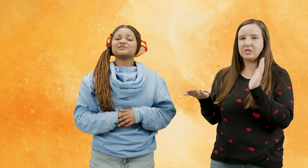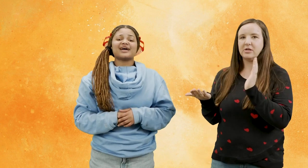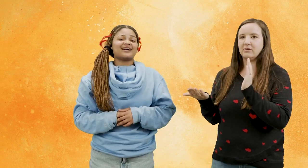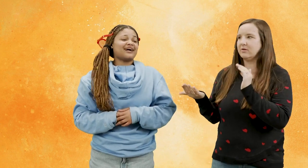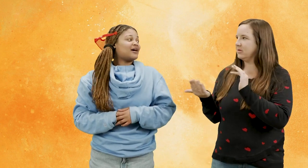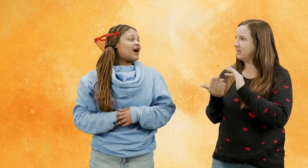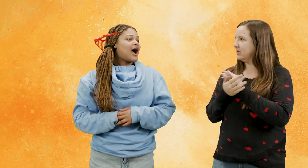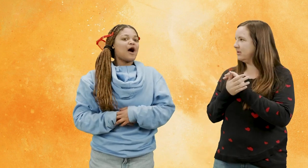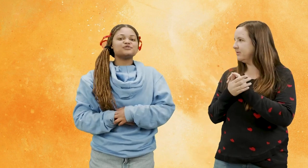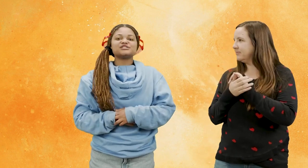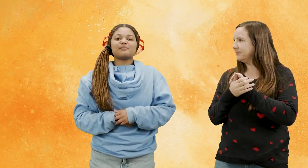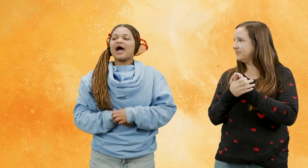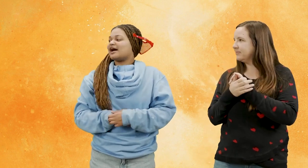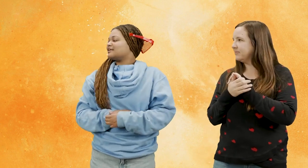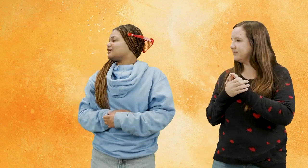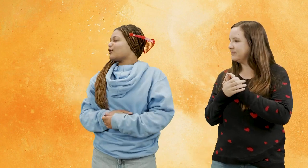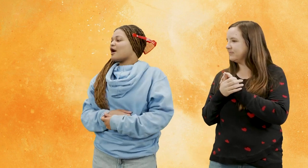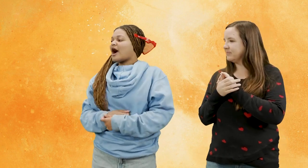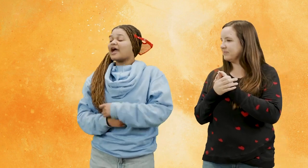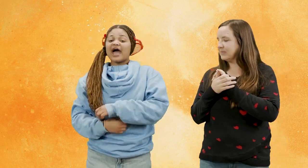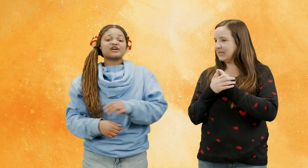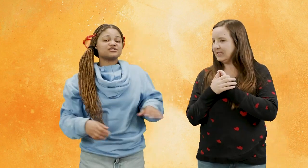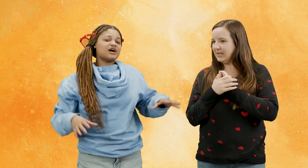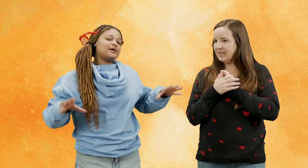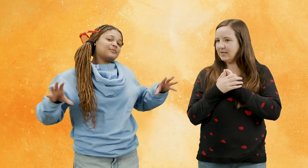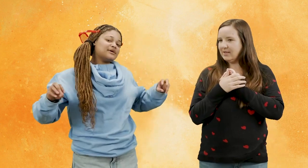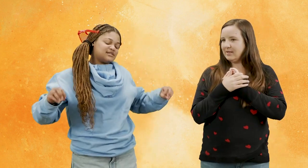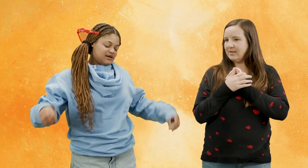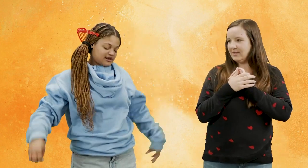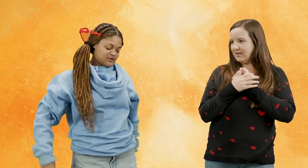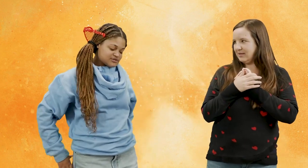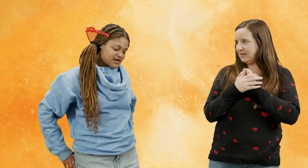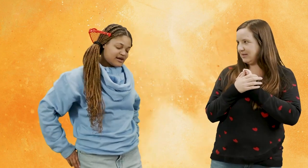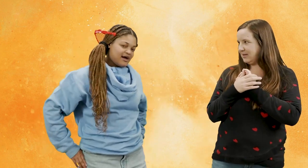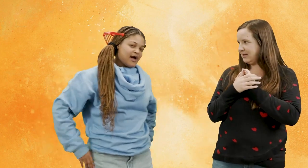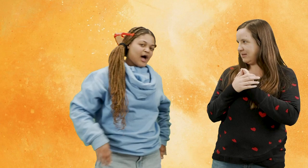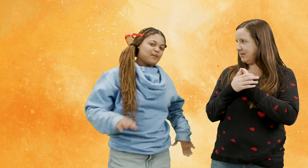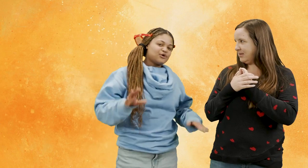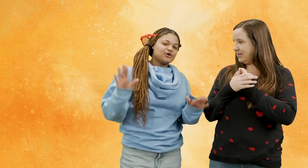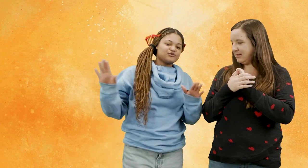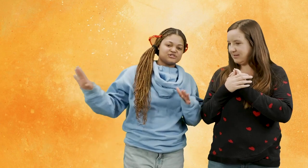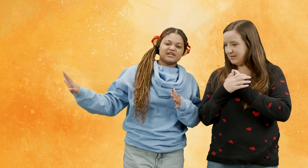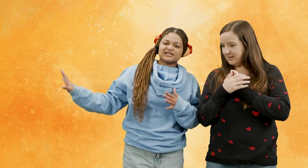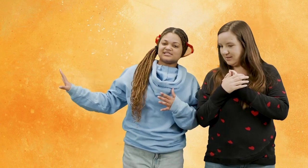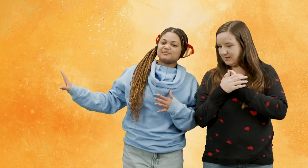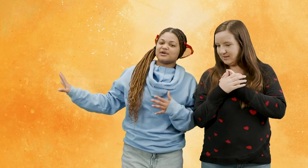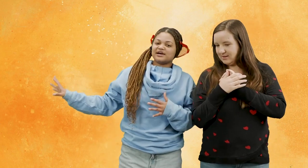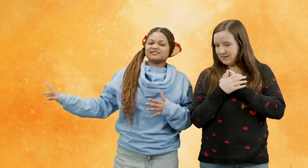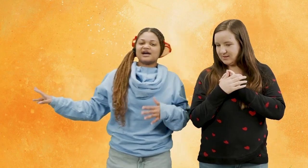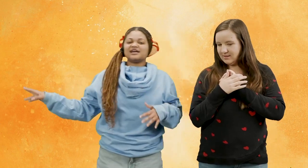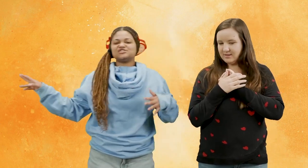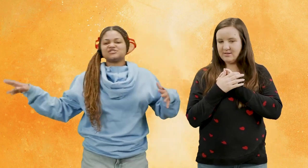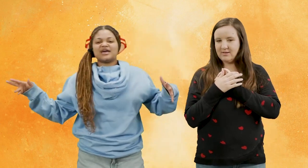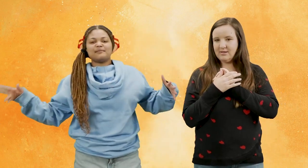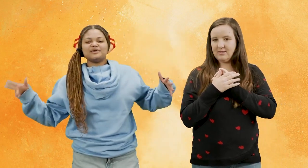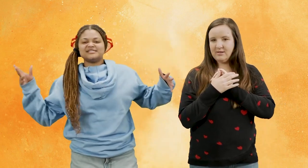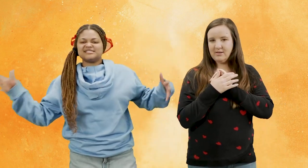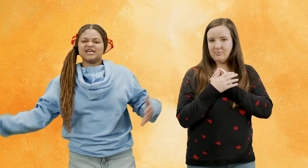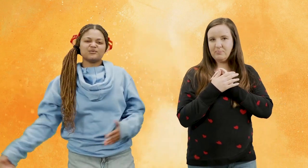like i was just mad you know i actually got up in my seat and i was like i'm gonna go to the next seat because i just can't be seen with